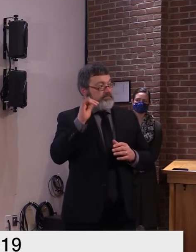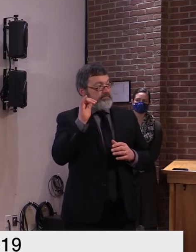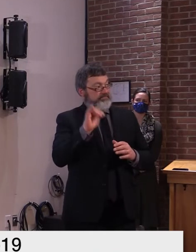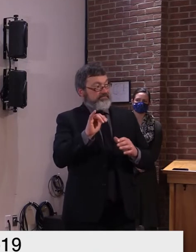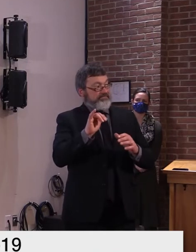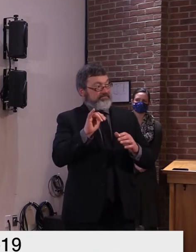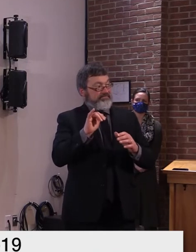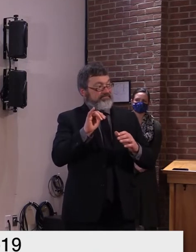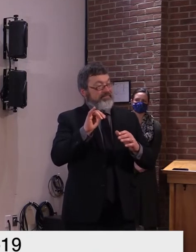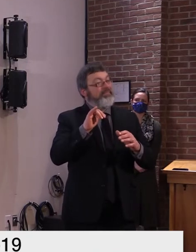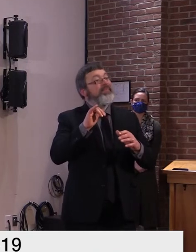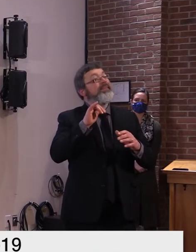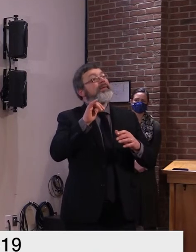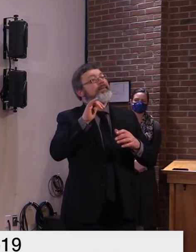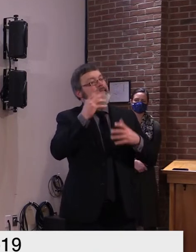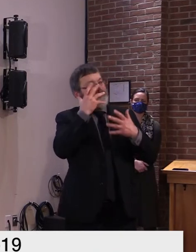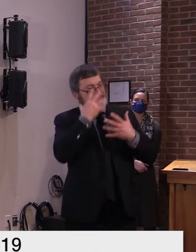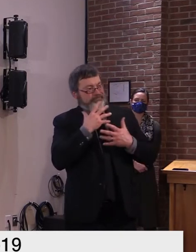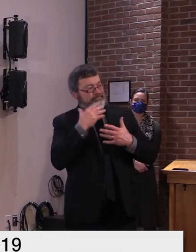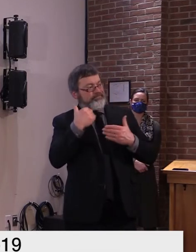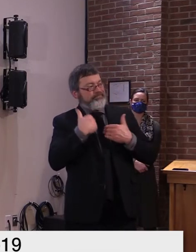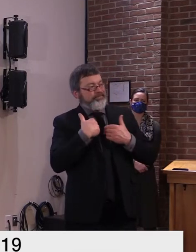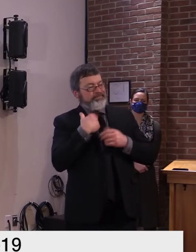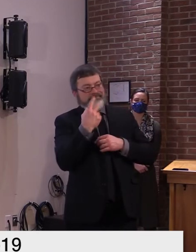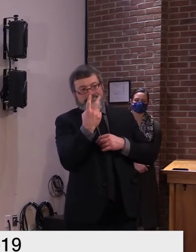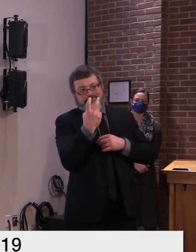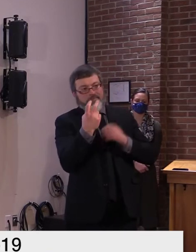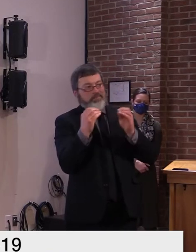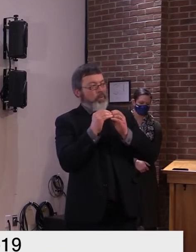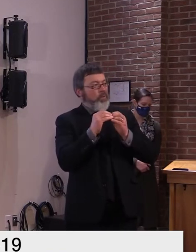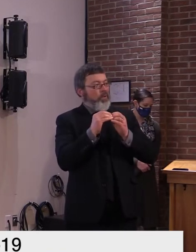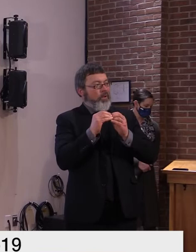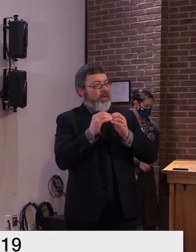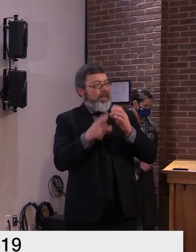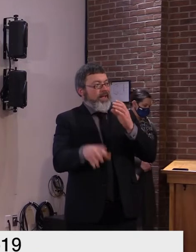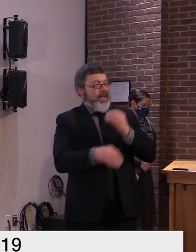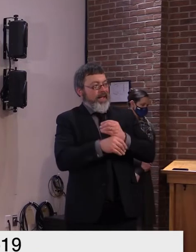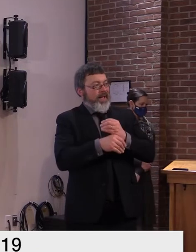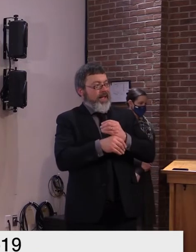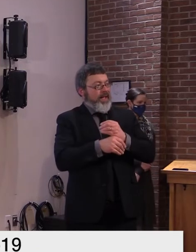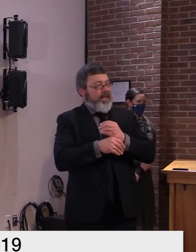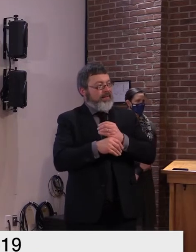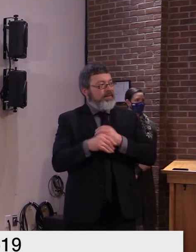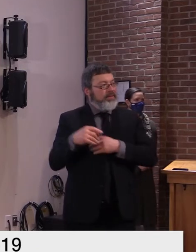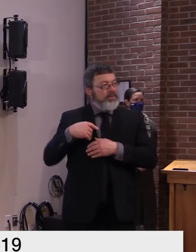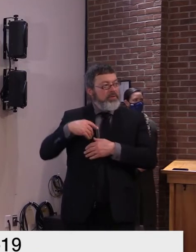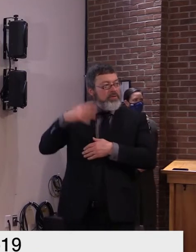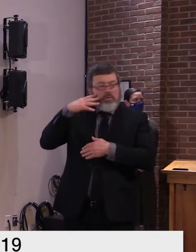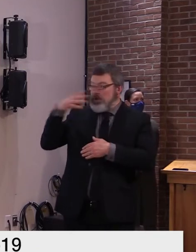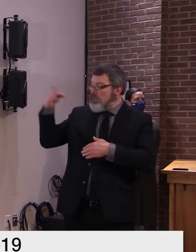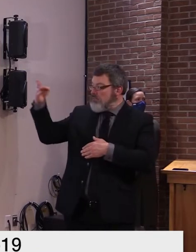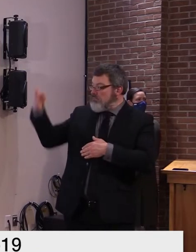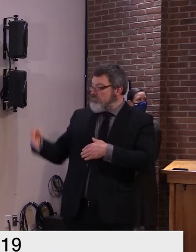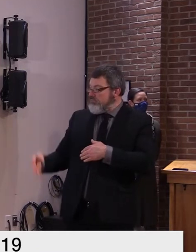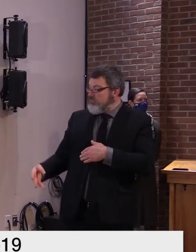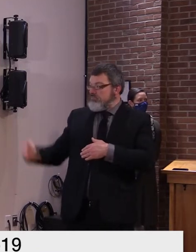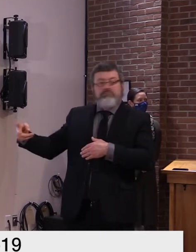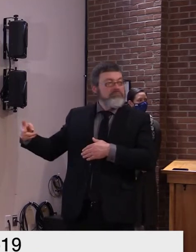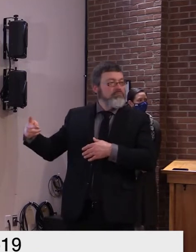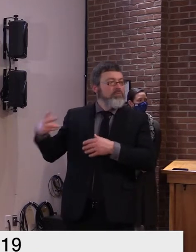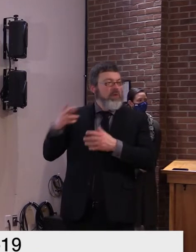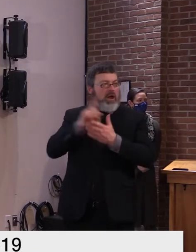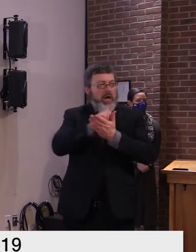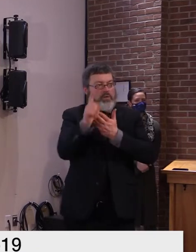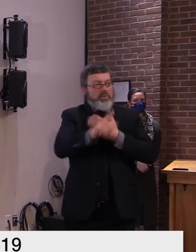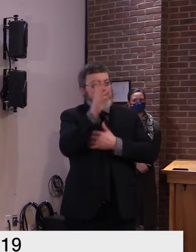providence residential care community there are simply more people with covert 19 in our communities right now